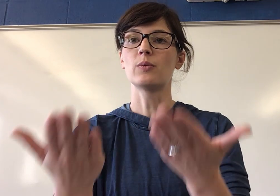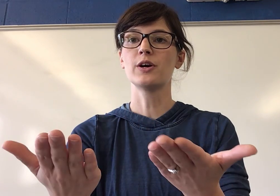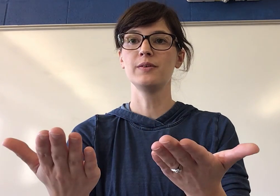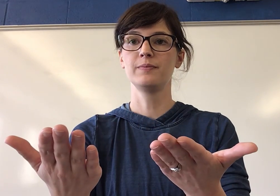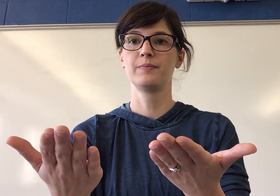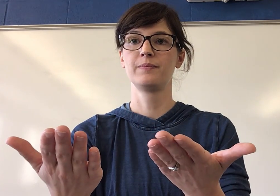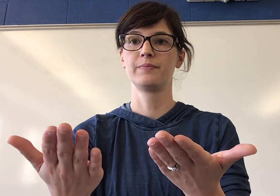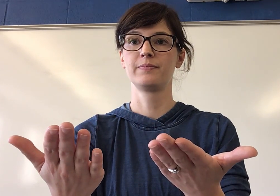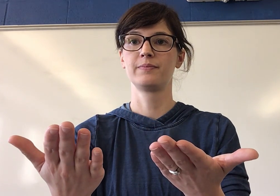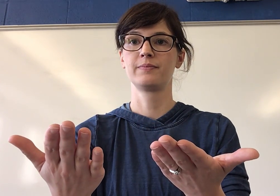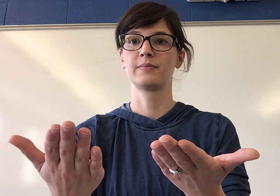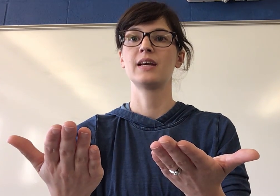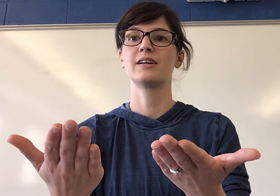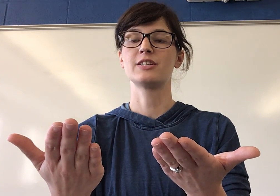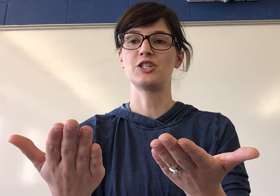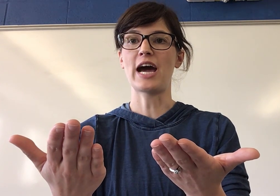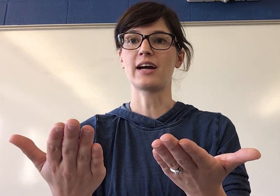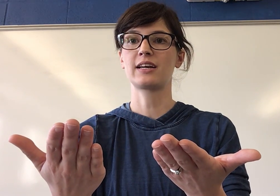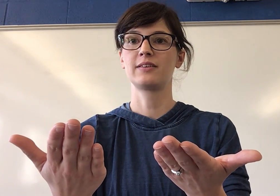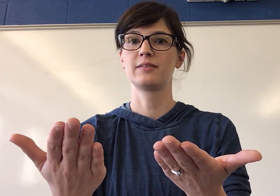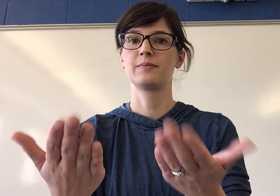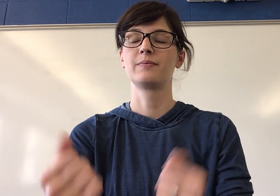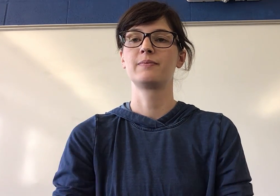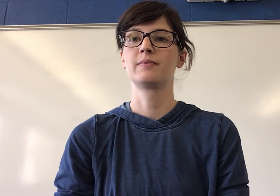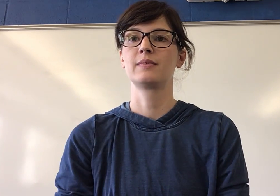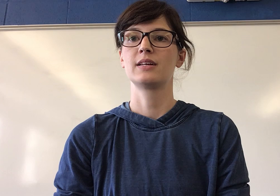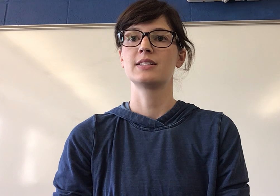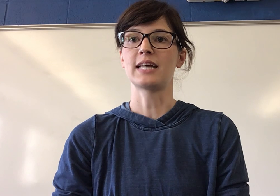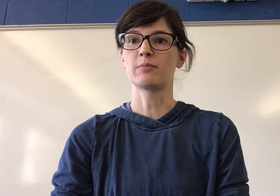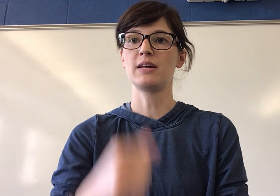What word? Jack. Jack. Segment.